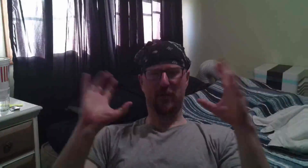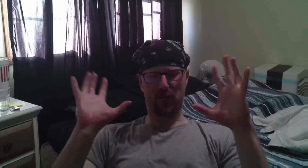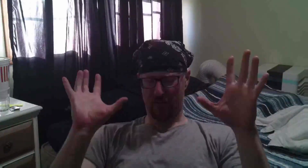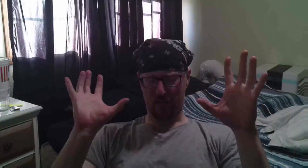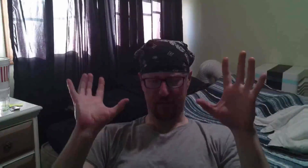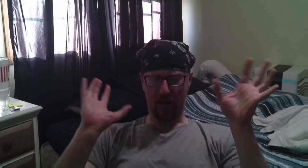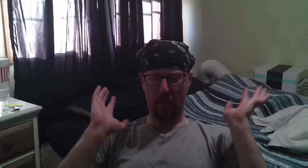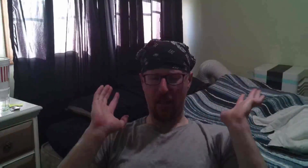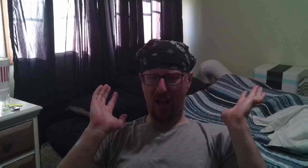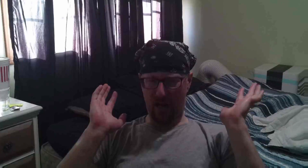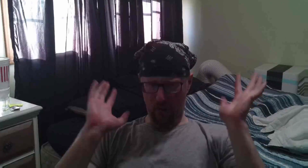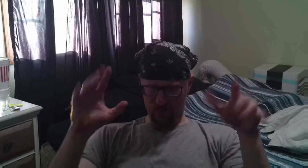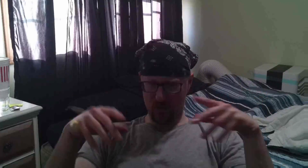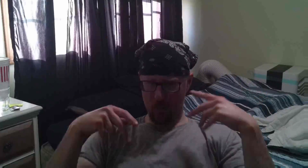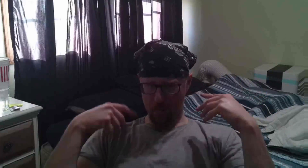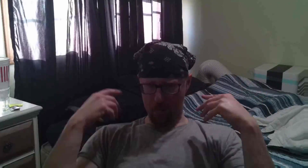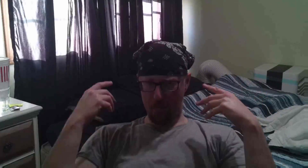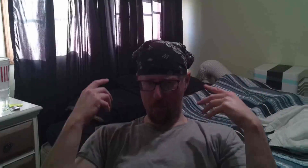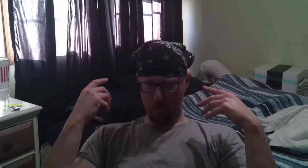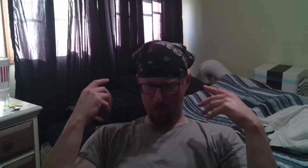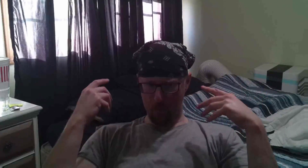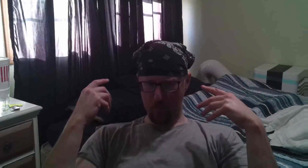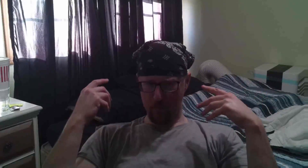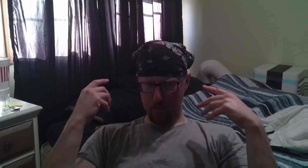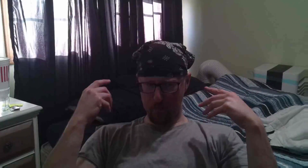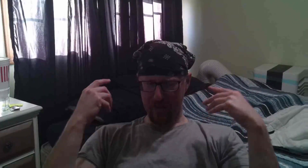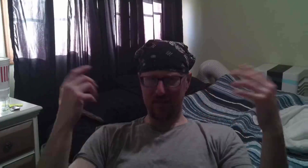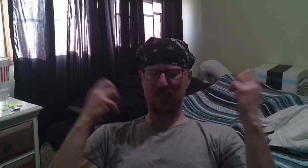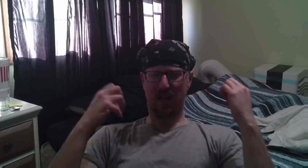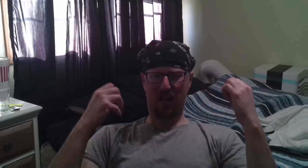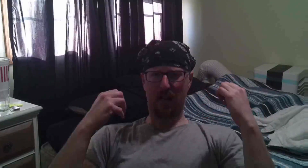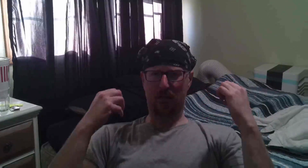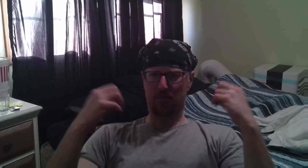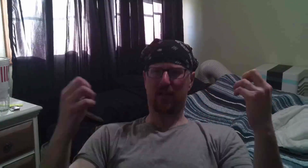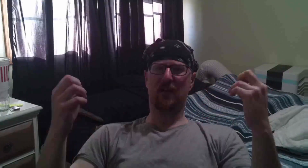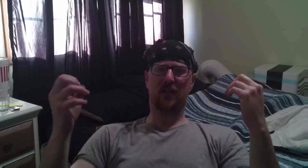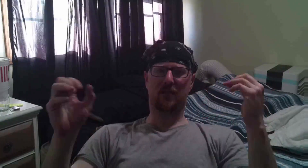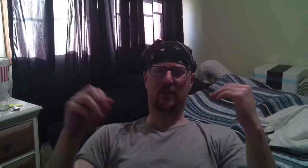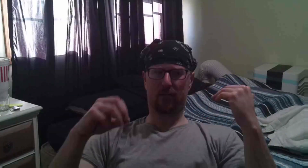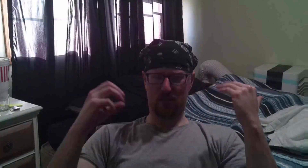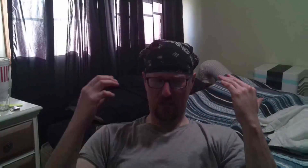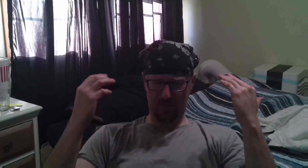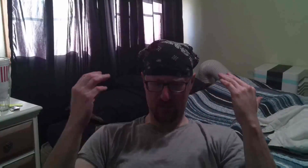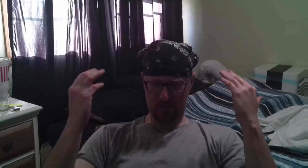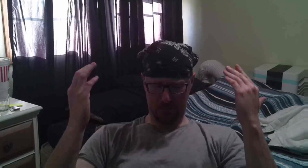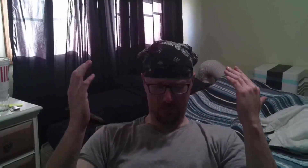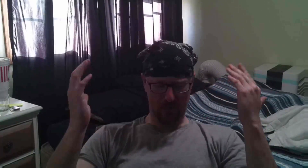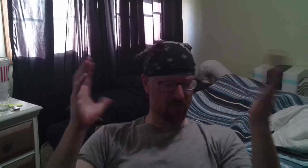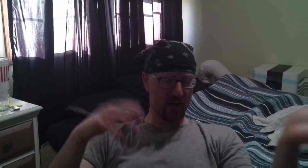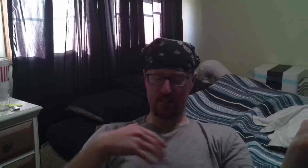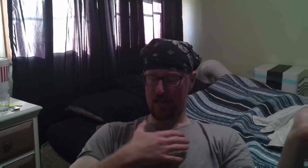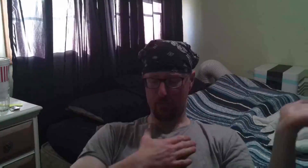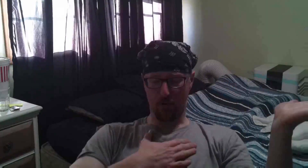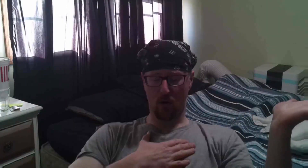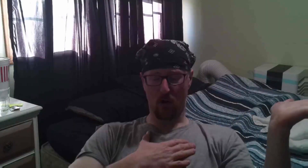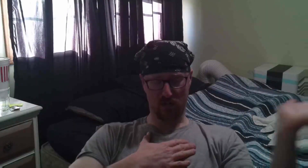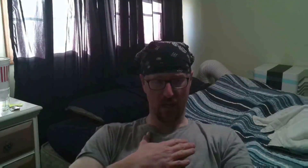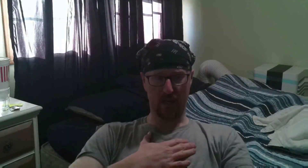nothing like that however that does not just because the stuff is the devices I promote are safe